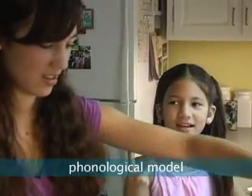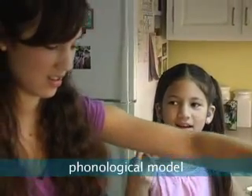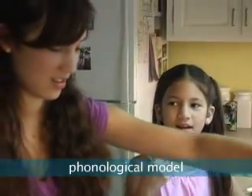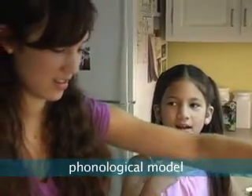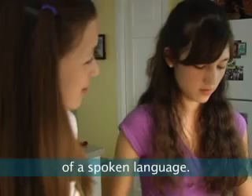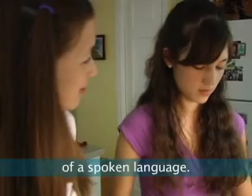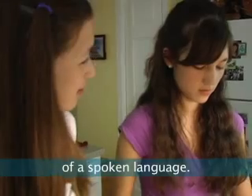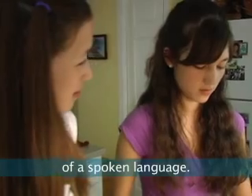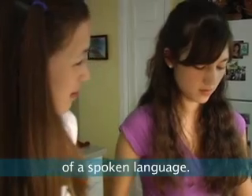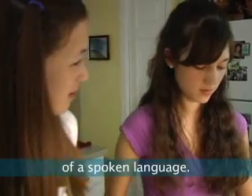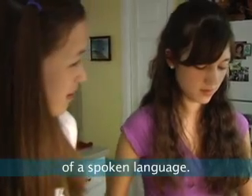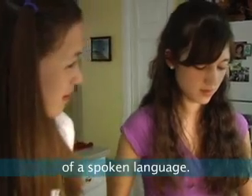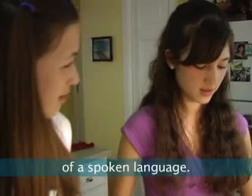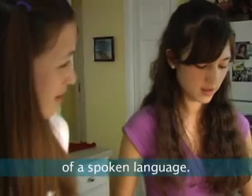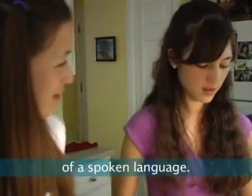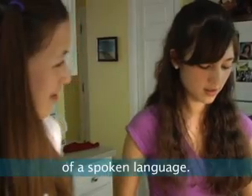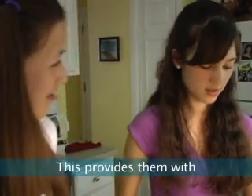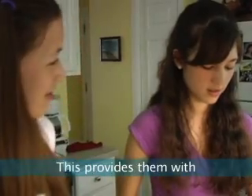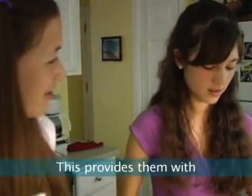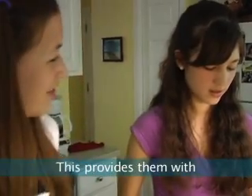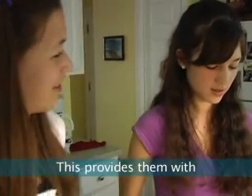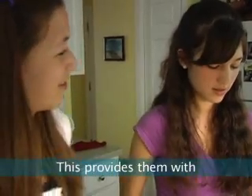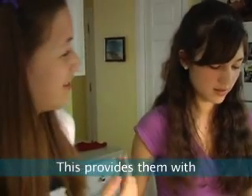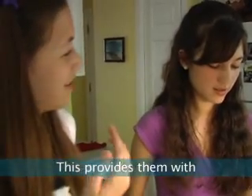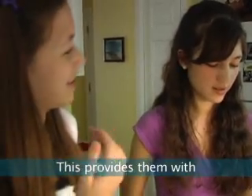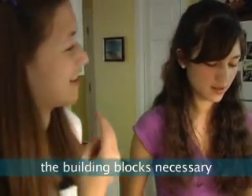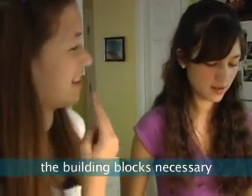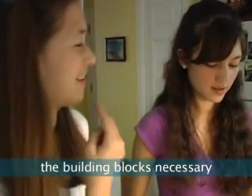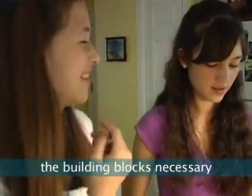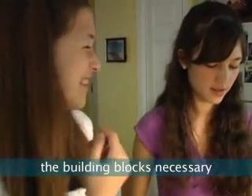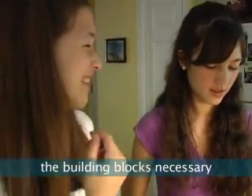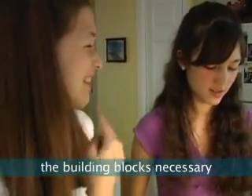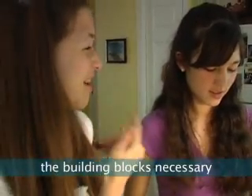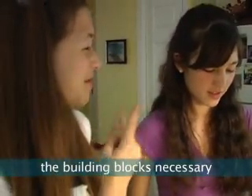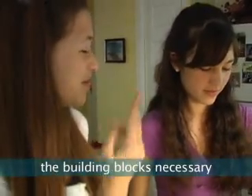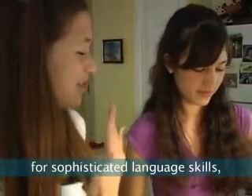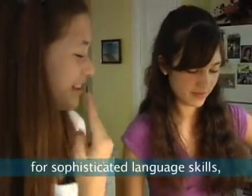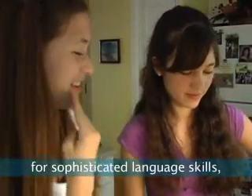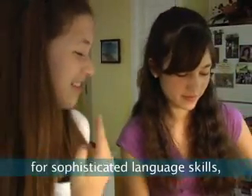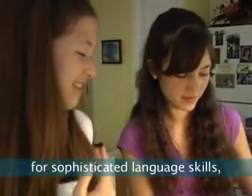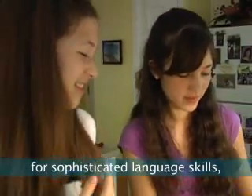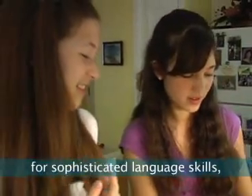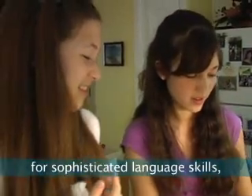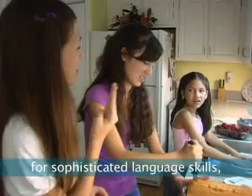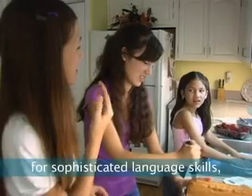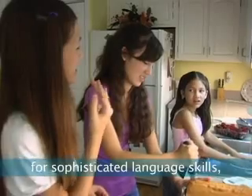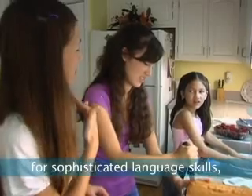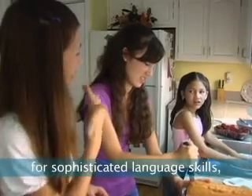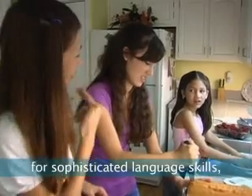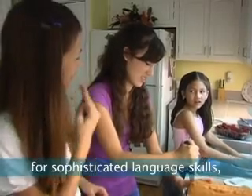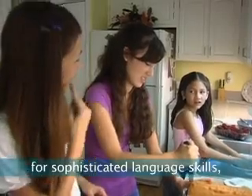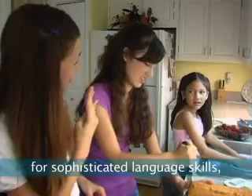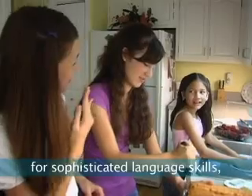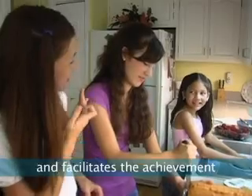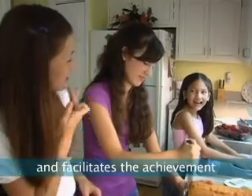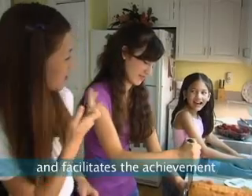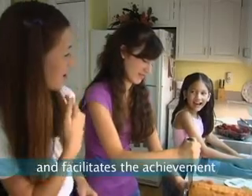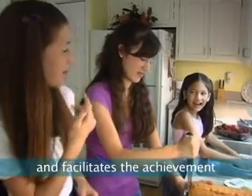model of a spoken language. This provides them with the building blocks necessary for sophisticated language skills and